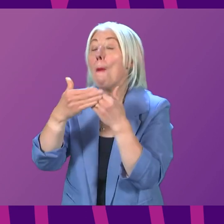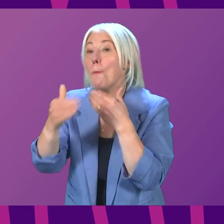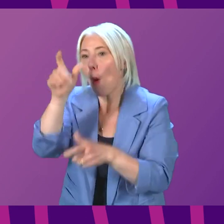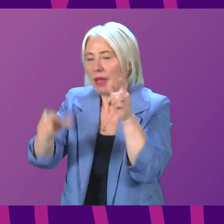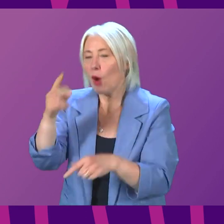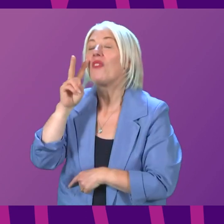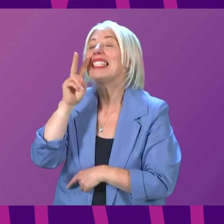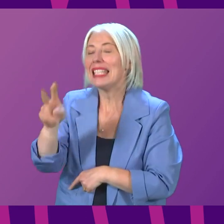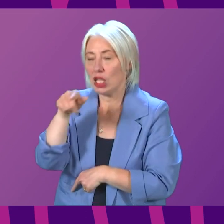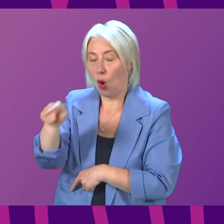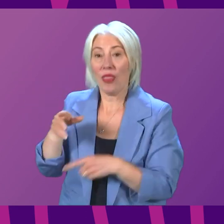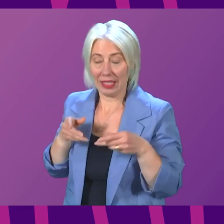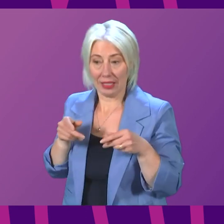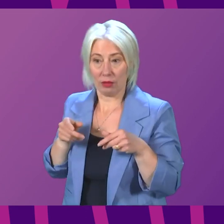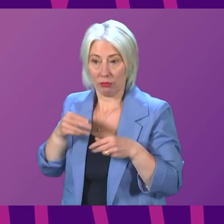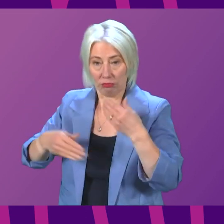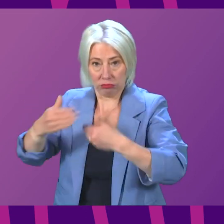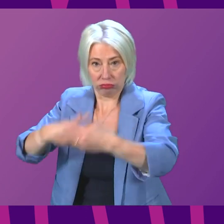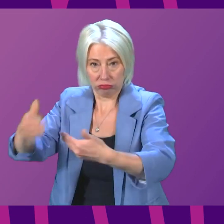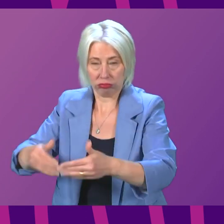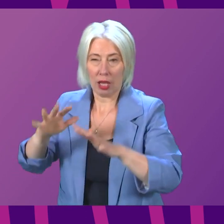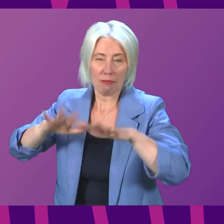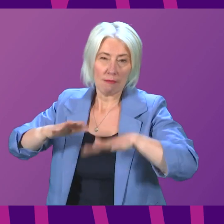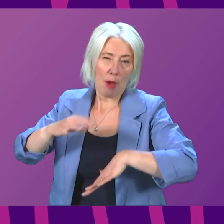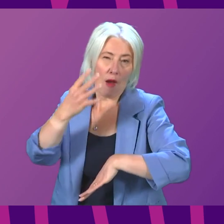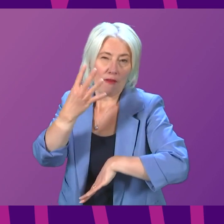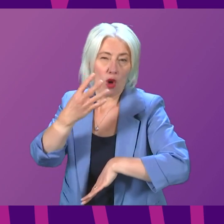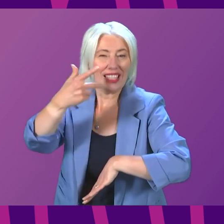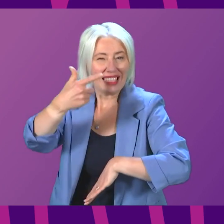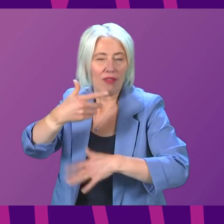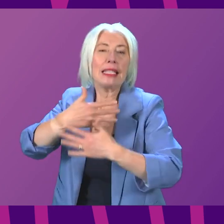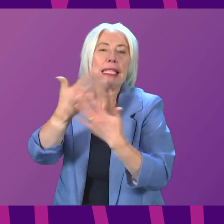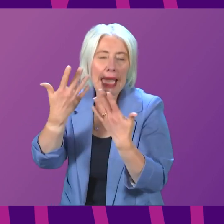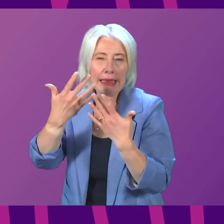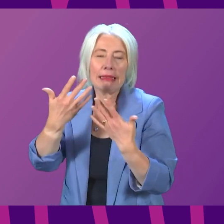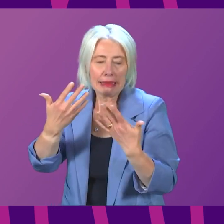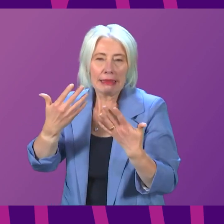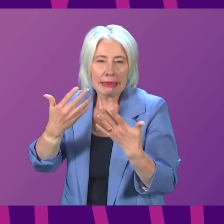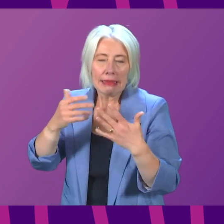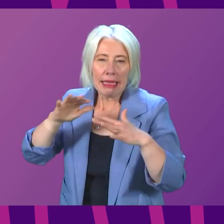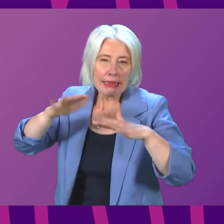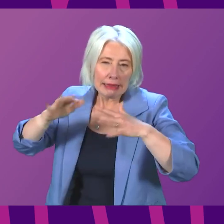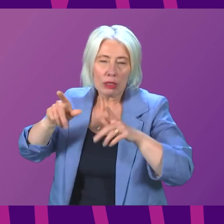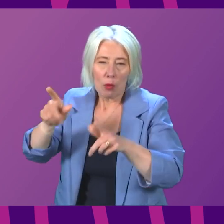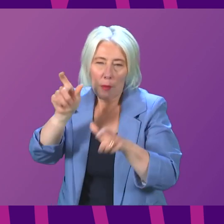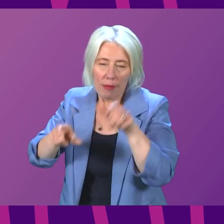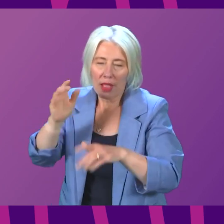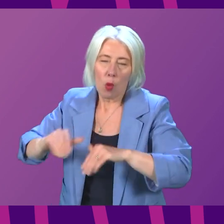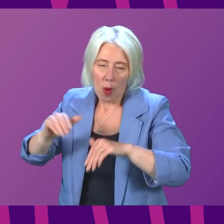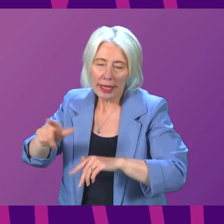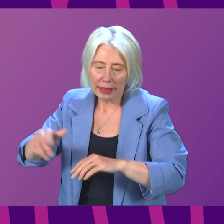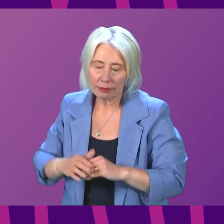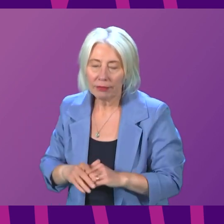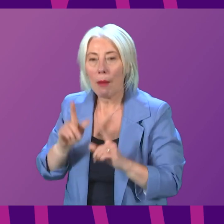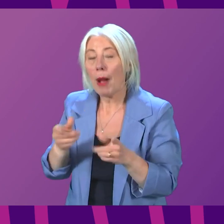that pathway. And the median wait is 47 days. Before I come on to the final point, Presiding Officer, in terms